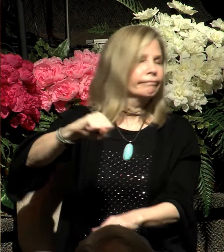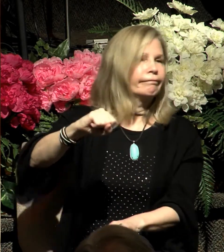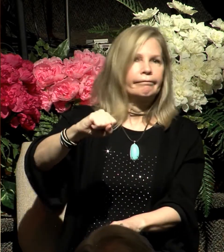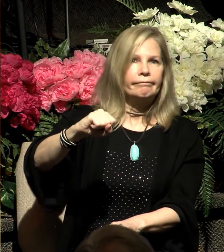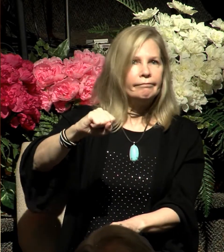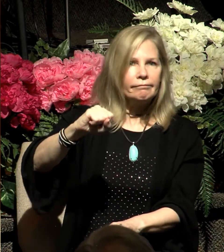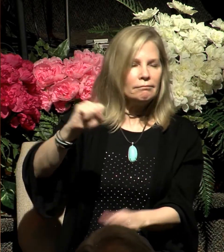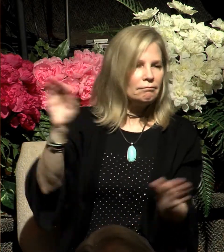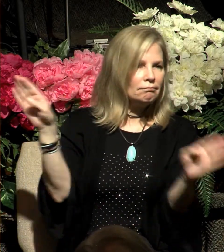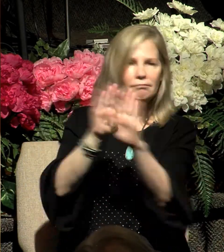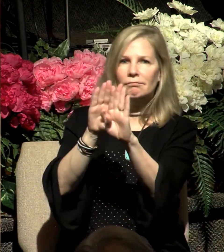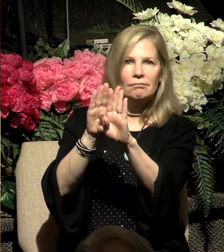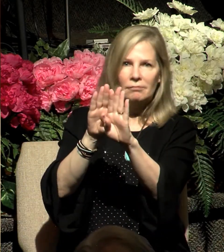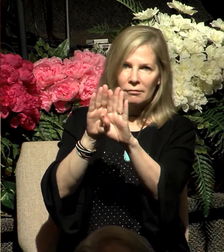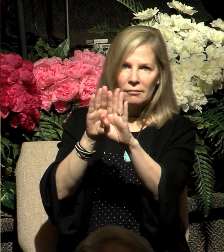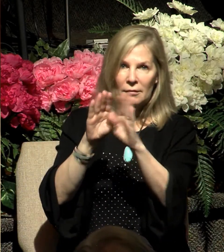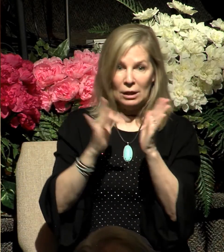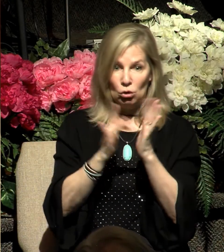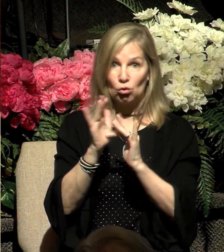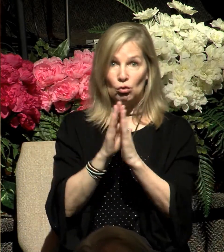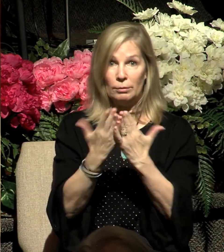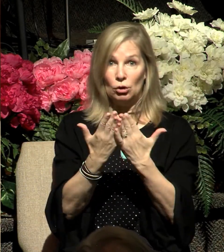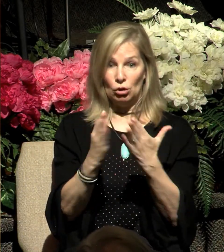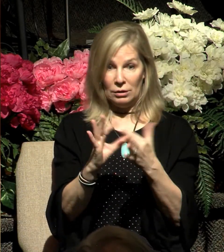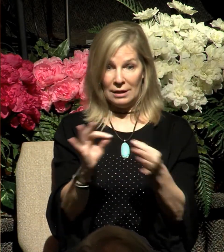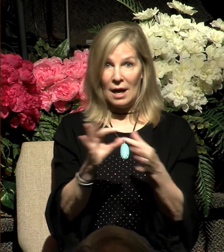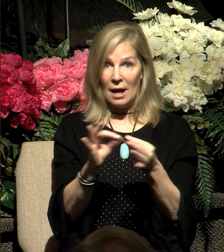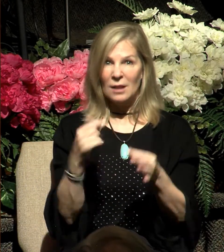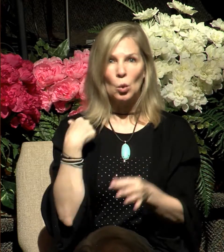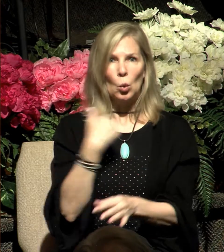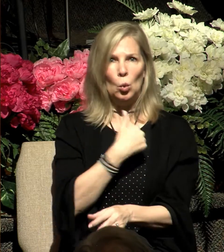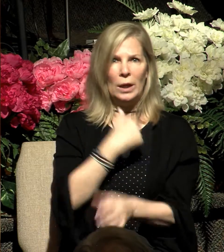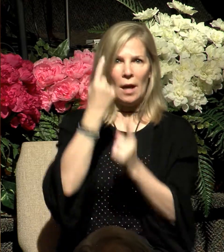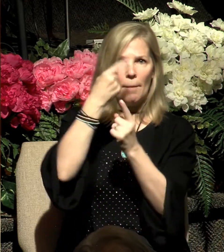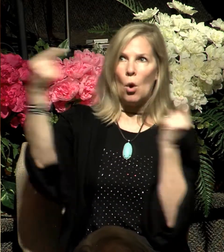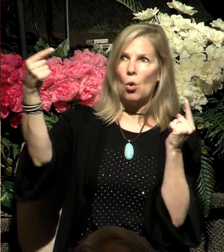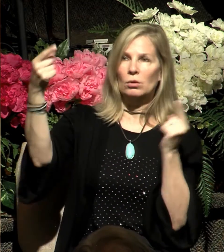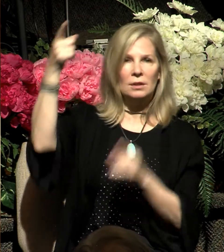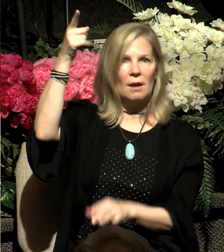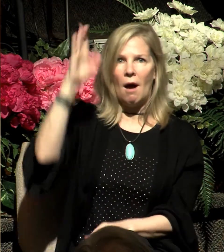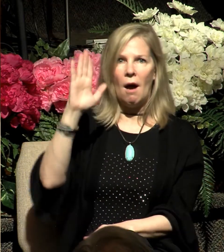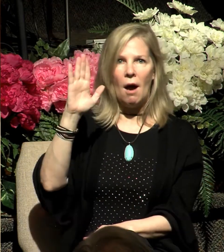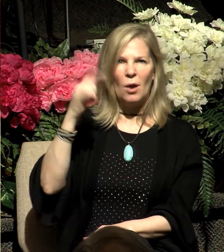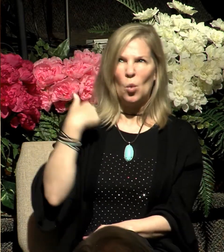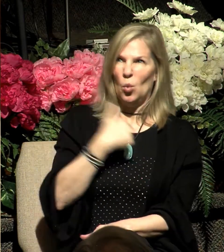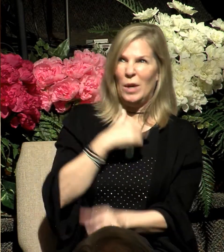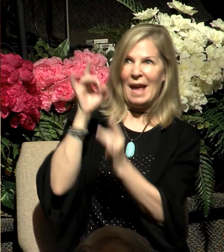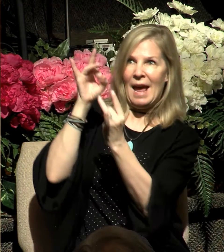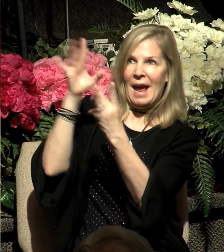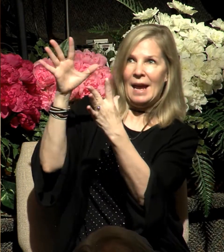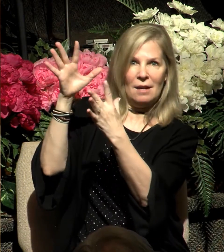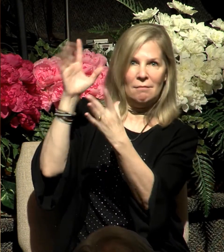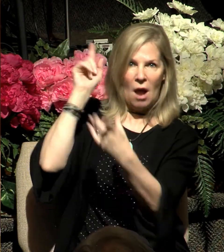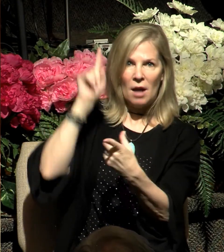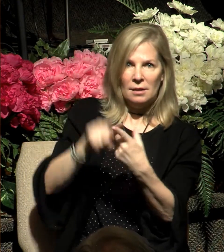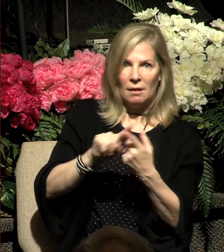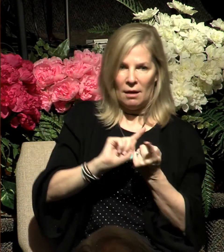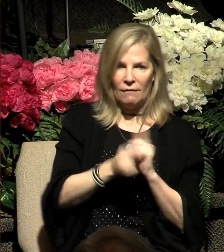Lord and Savior. In fact, the scripture says that we oppose God, we hate God until we are converted. We're not neutral. We're